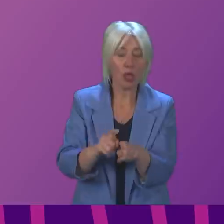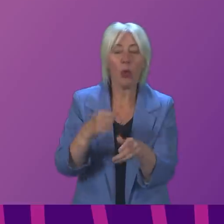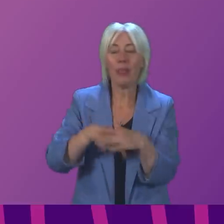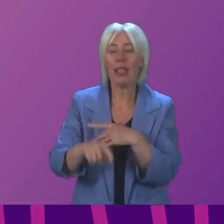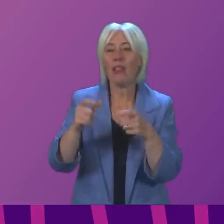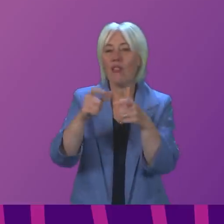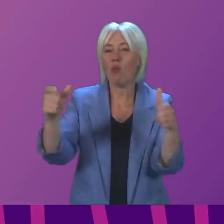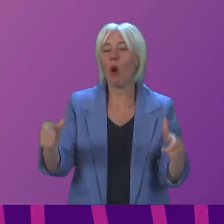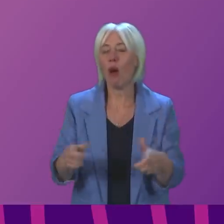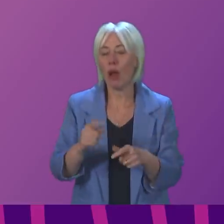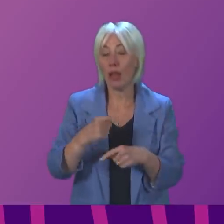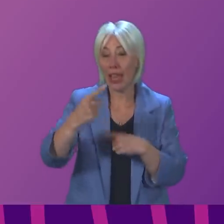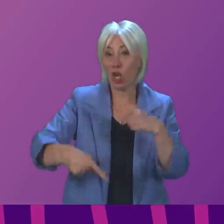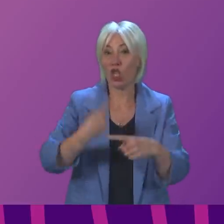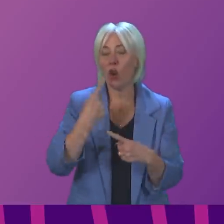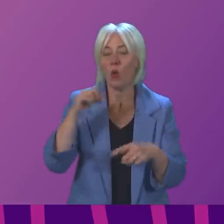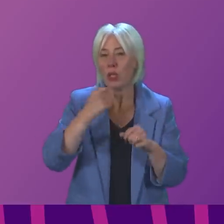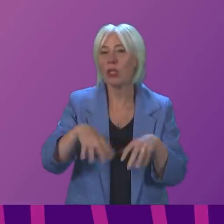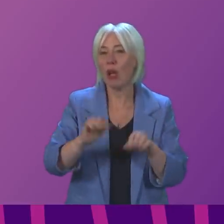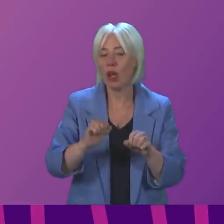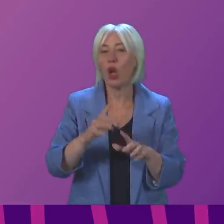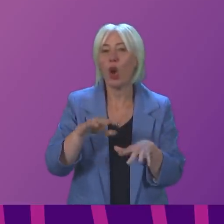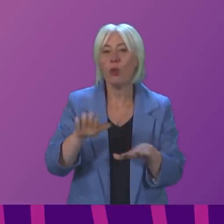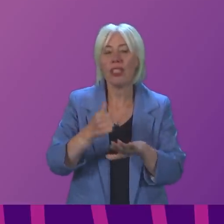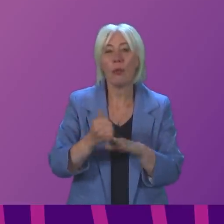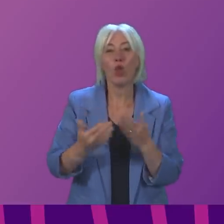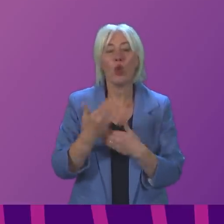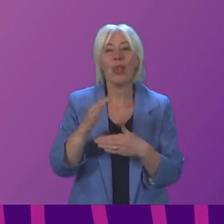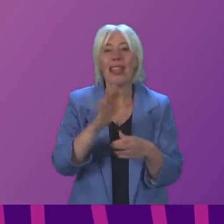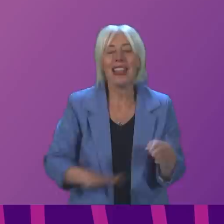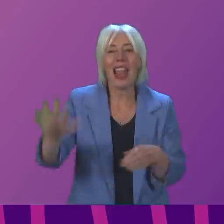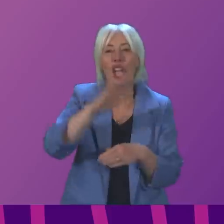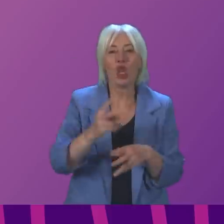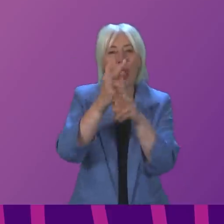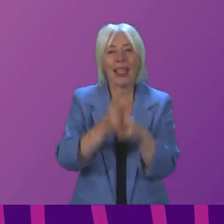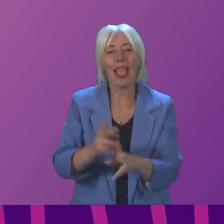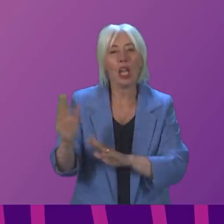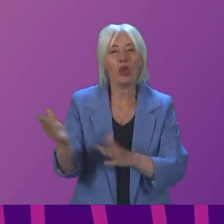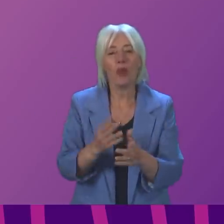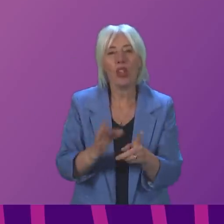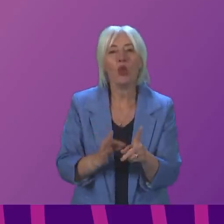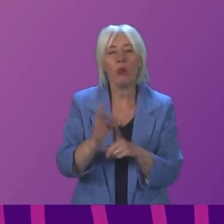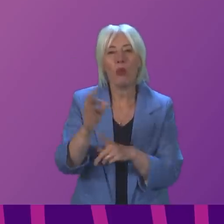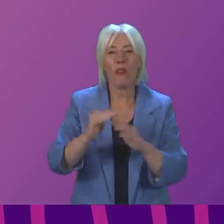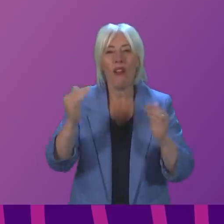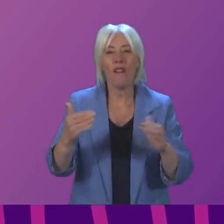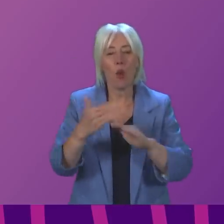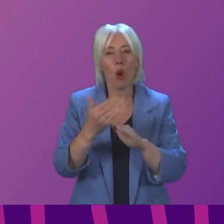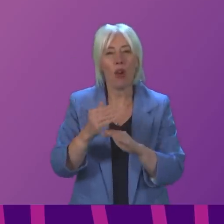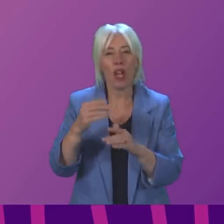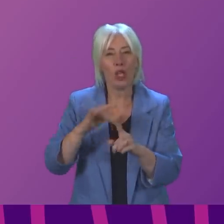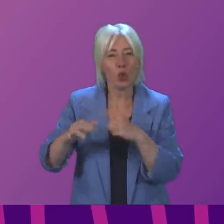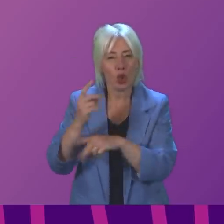which is due to start next year. We are committed, of course, to creating a national care service to increase the quality of care and improve fair work in social care,